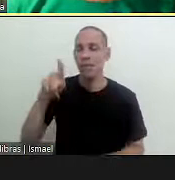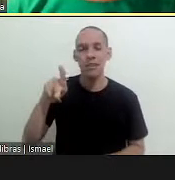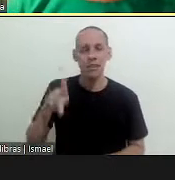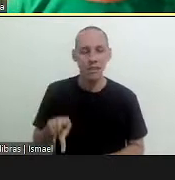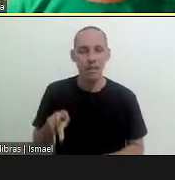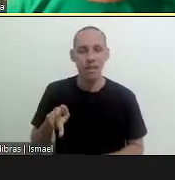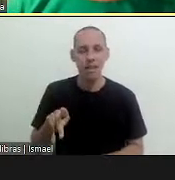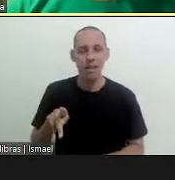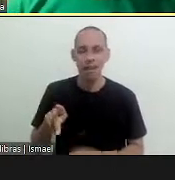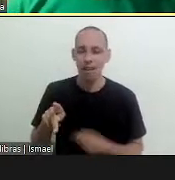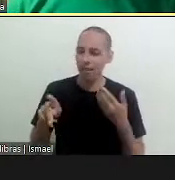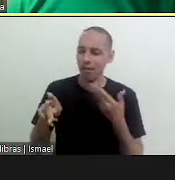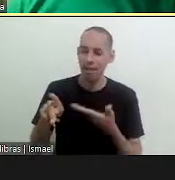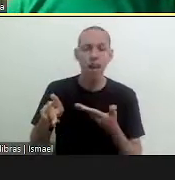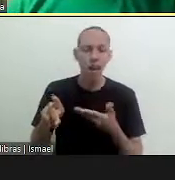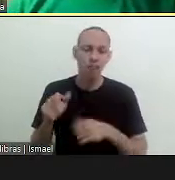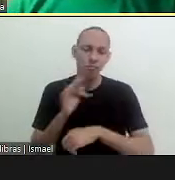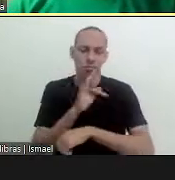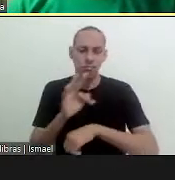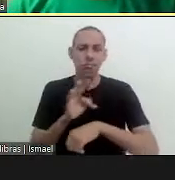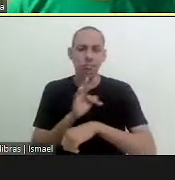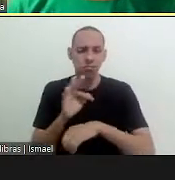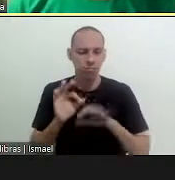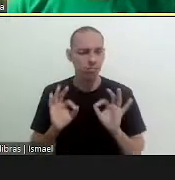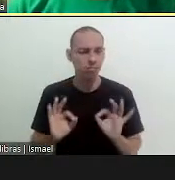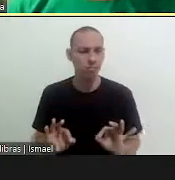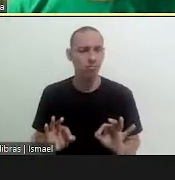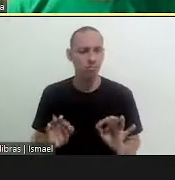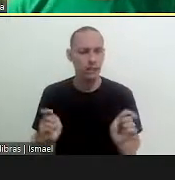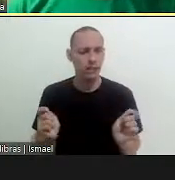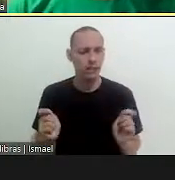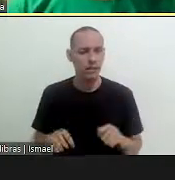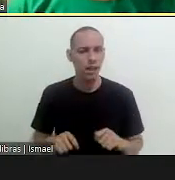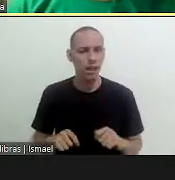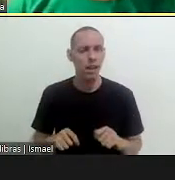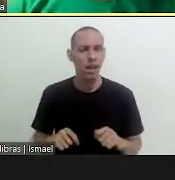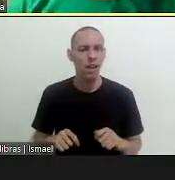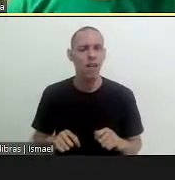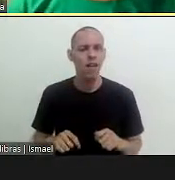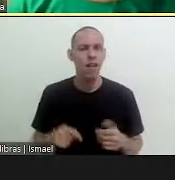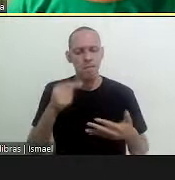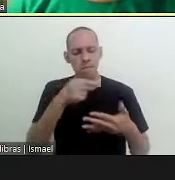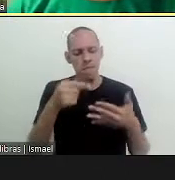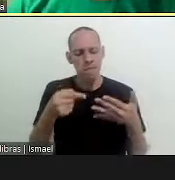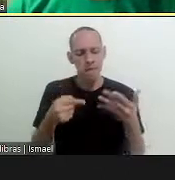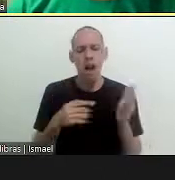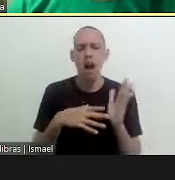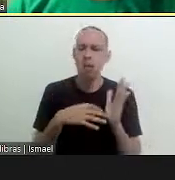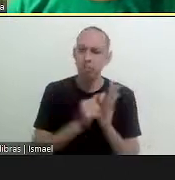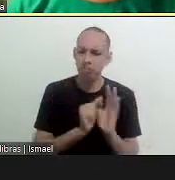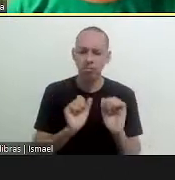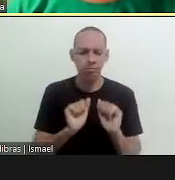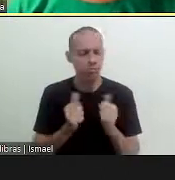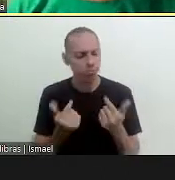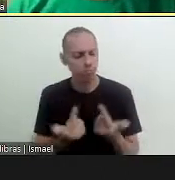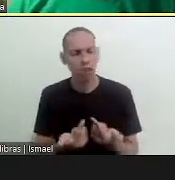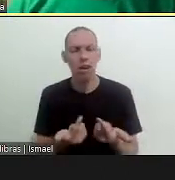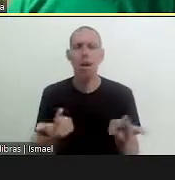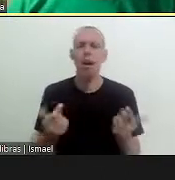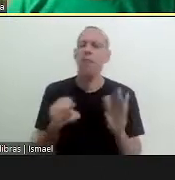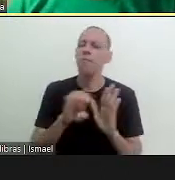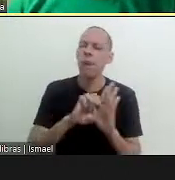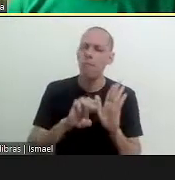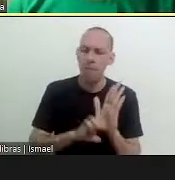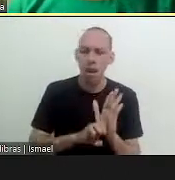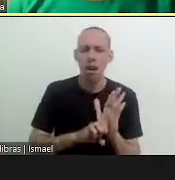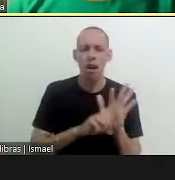have a presidency which is that formal one which is uh all the formality of the assemblies